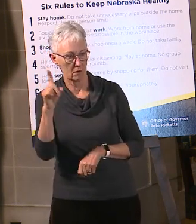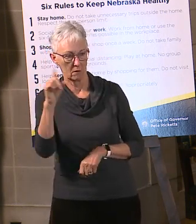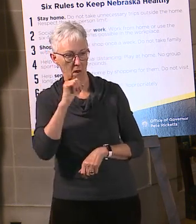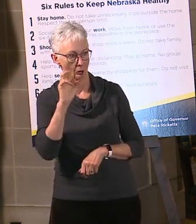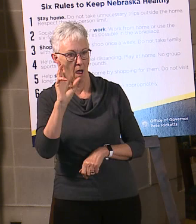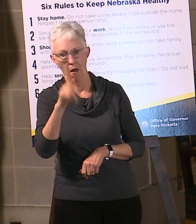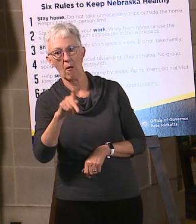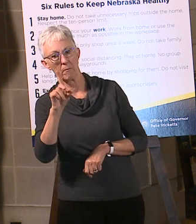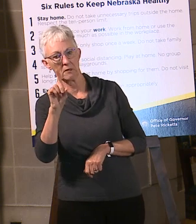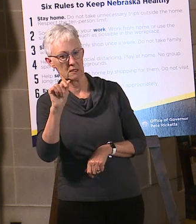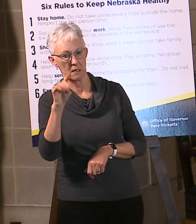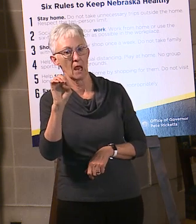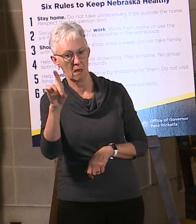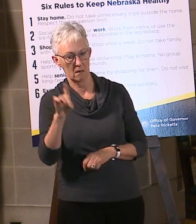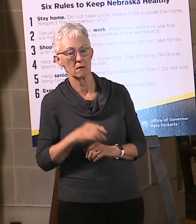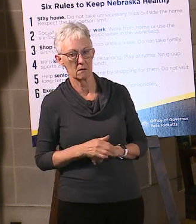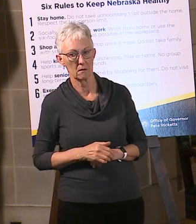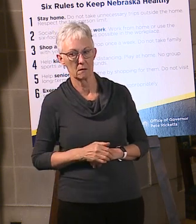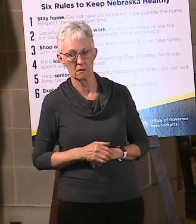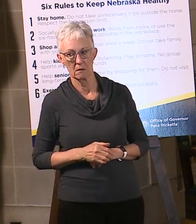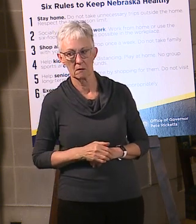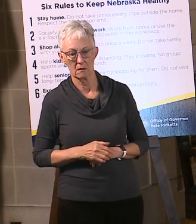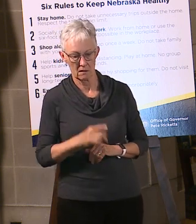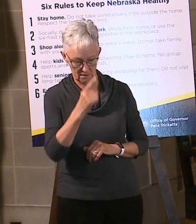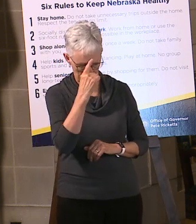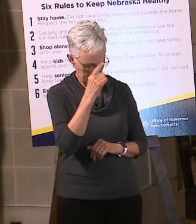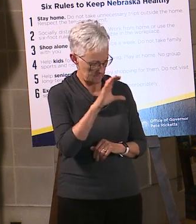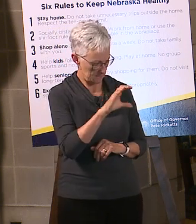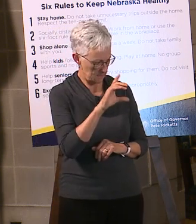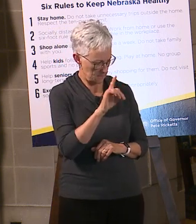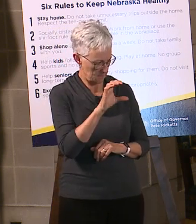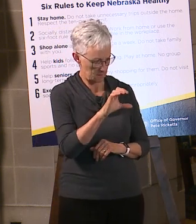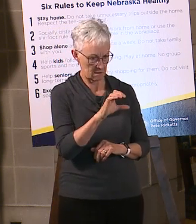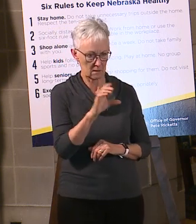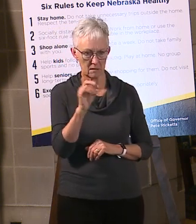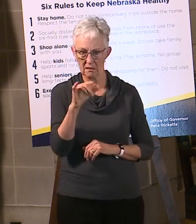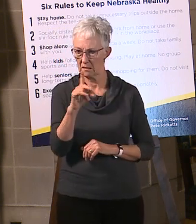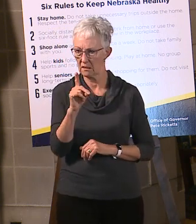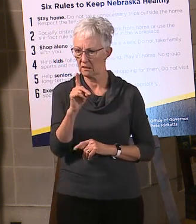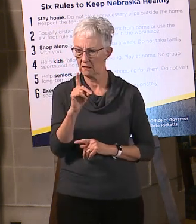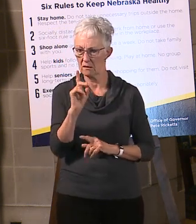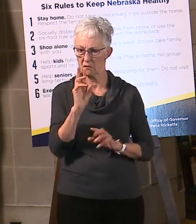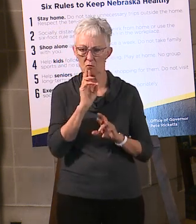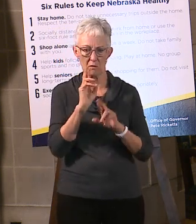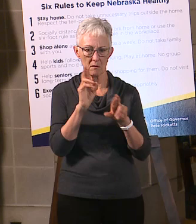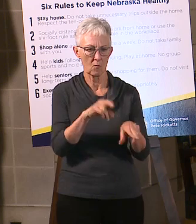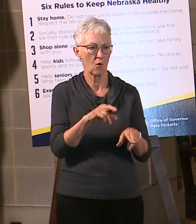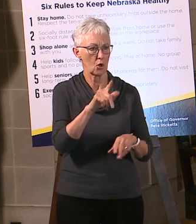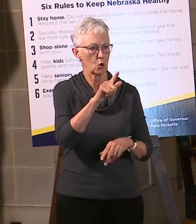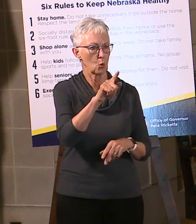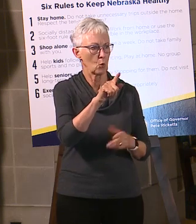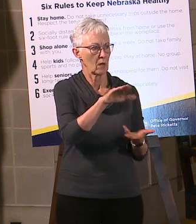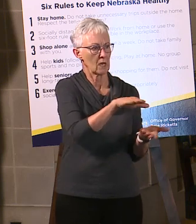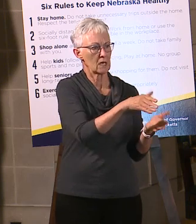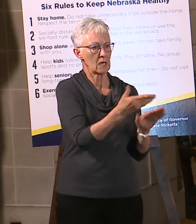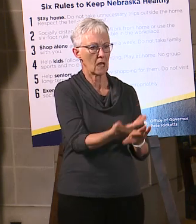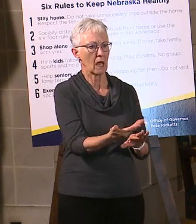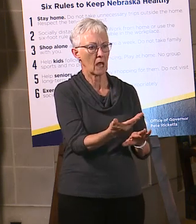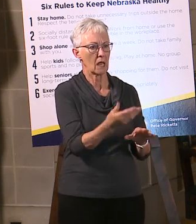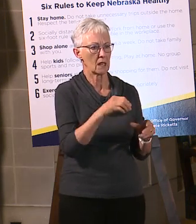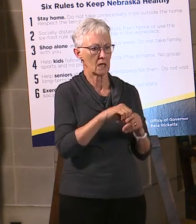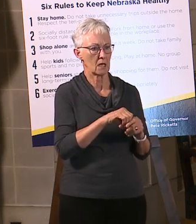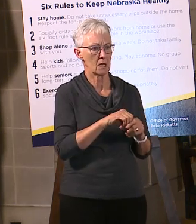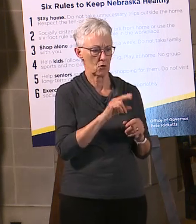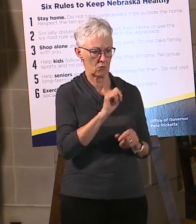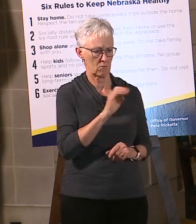where one of the federal government websites, I think it was the CDC, was reporting 21 fatalities in Nebraska when we had a number that was much